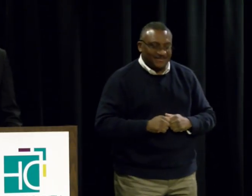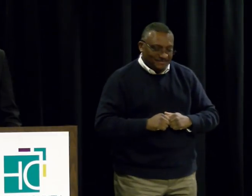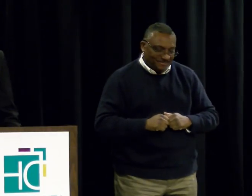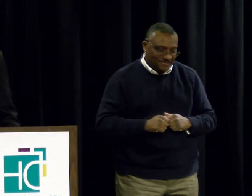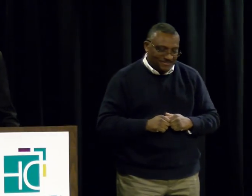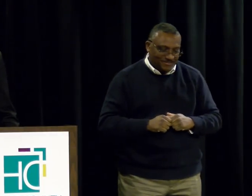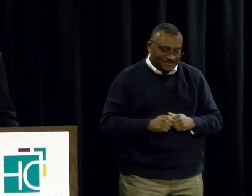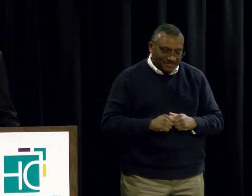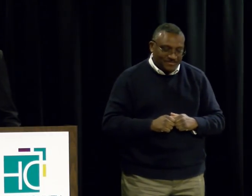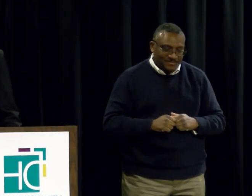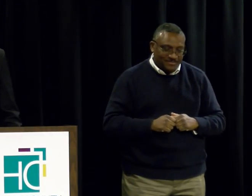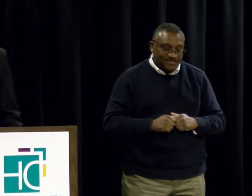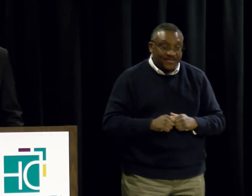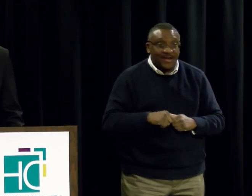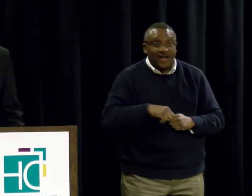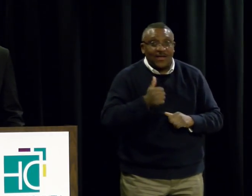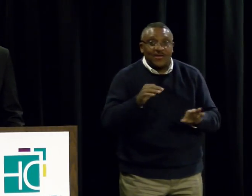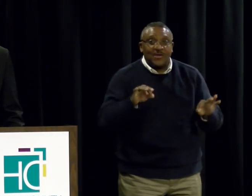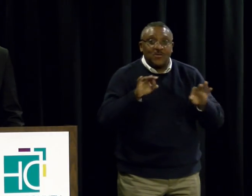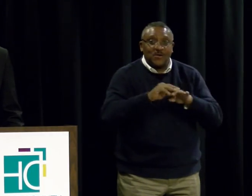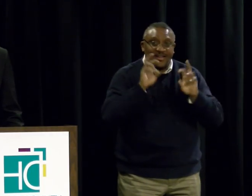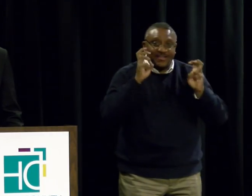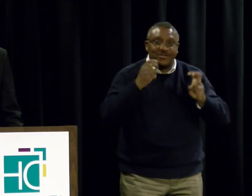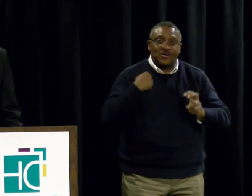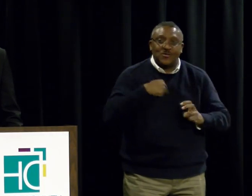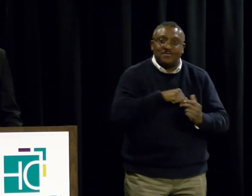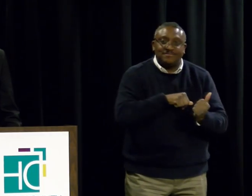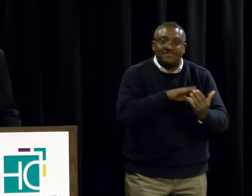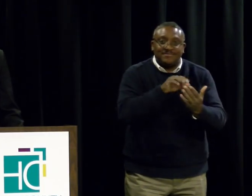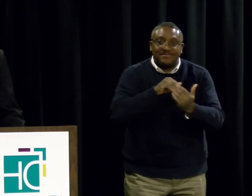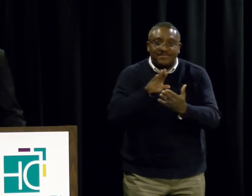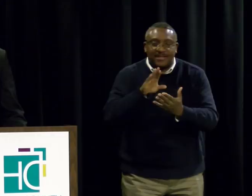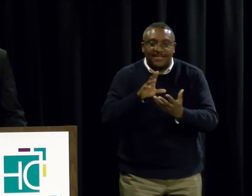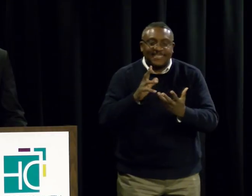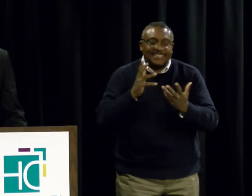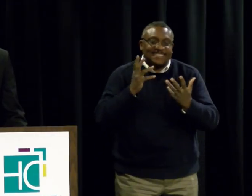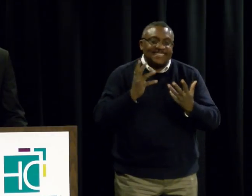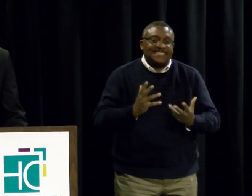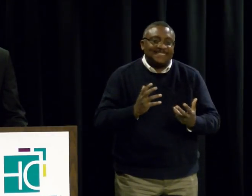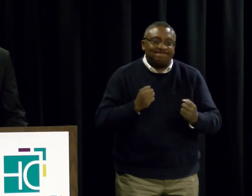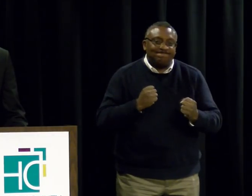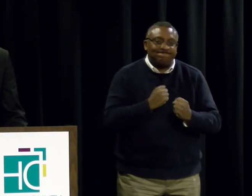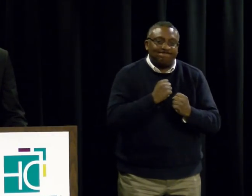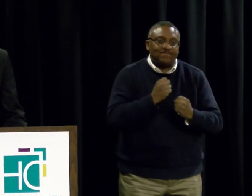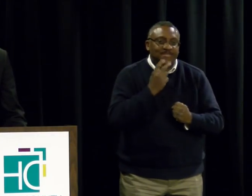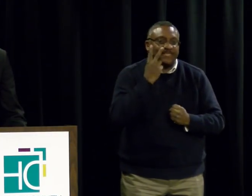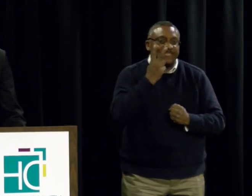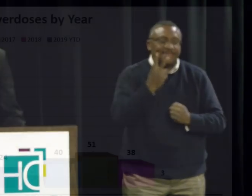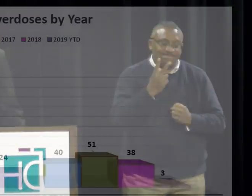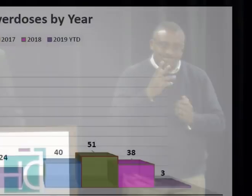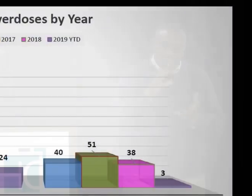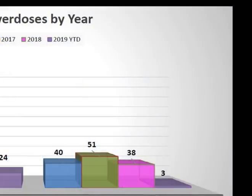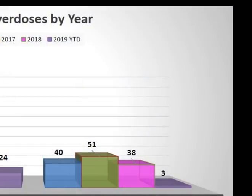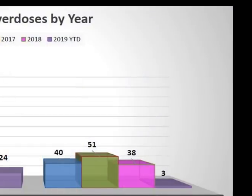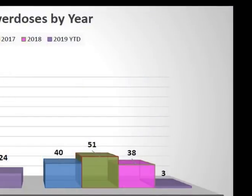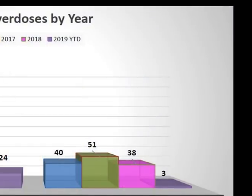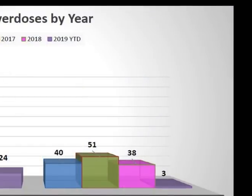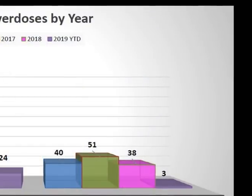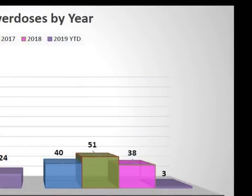Another critical issue we are urgently addressing is the tragic impact of the opioid crisis in our county.